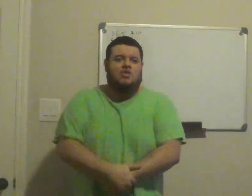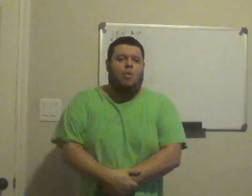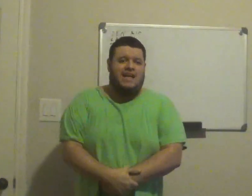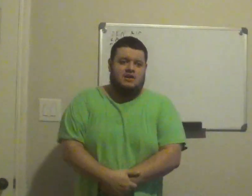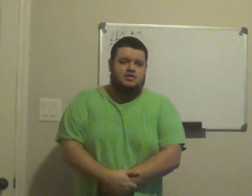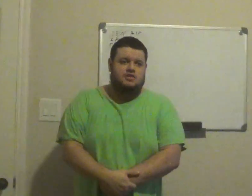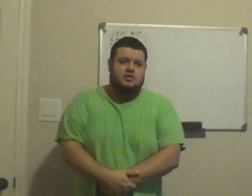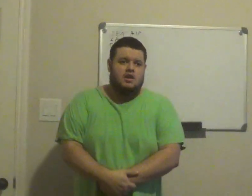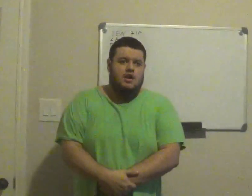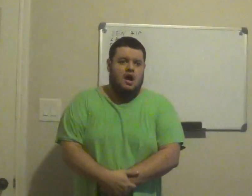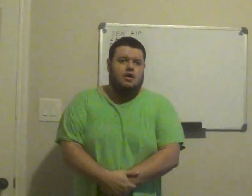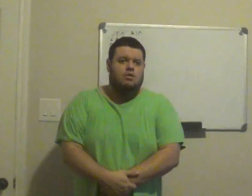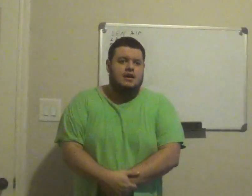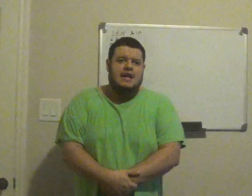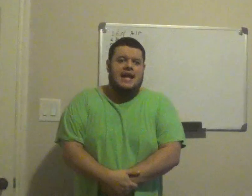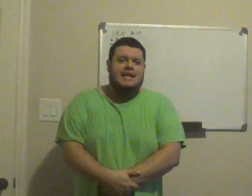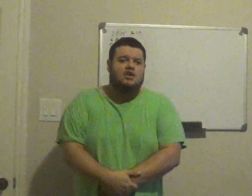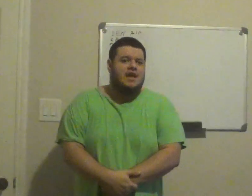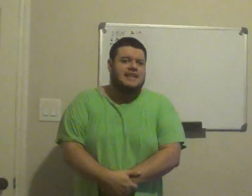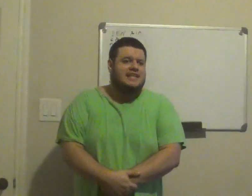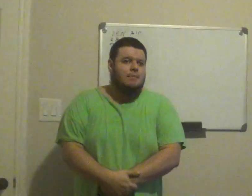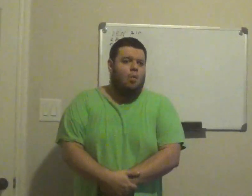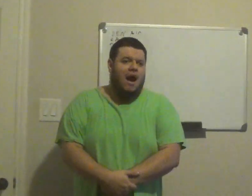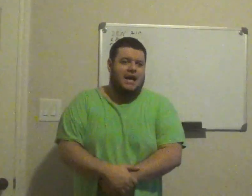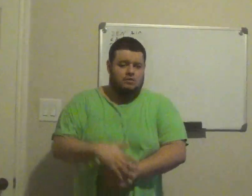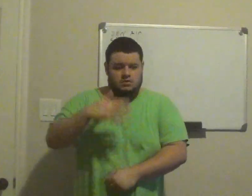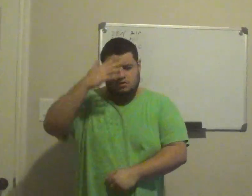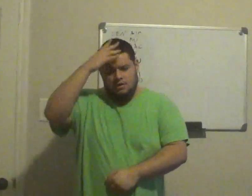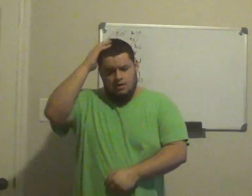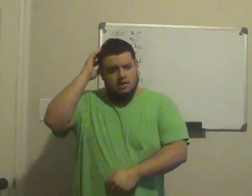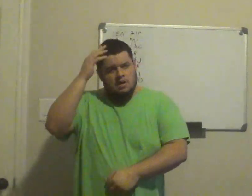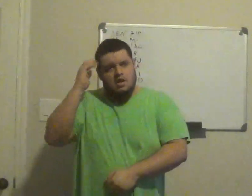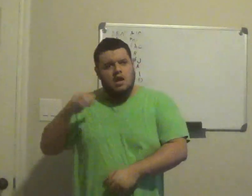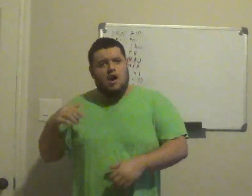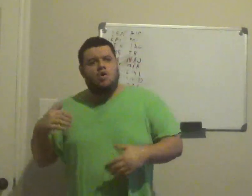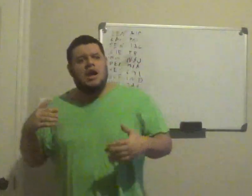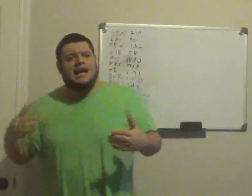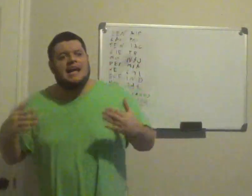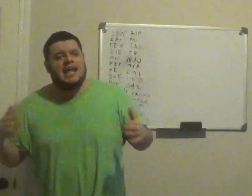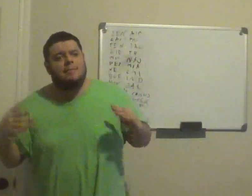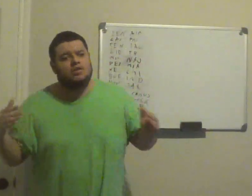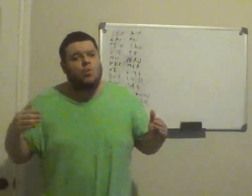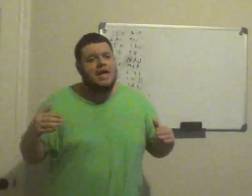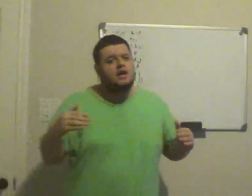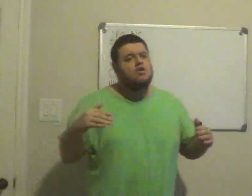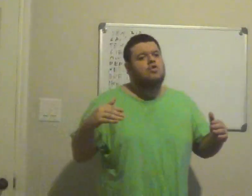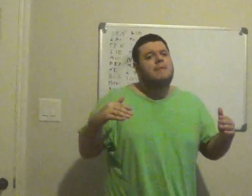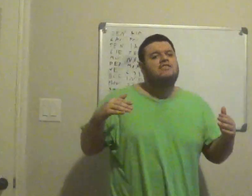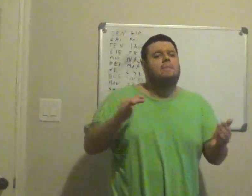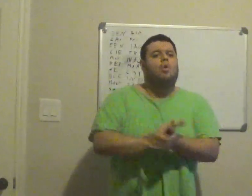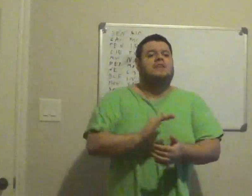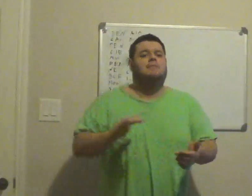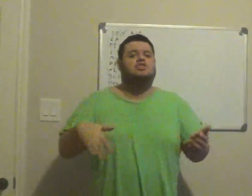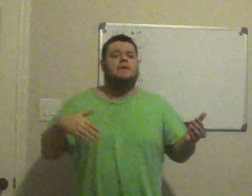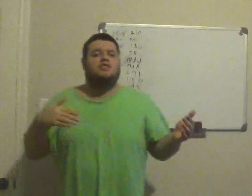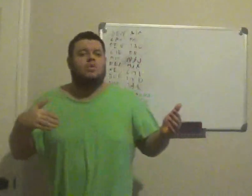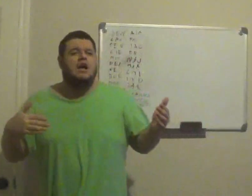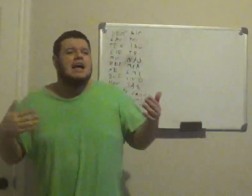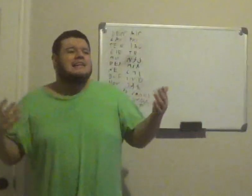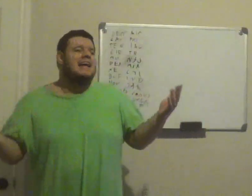the Raiders, you know, it's going to take them a while, you know, you're not going to care about the Raiders, you may support them, just because, like,